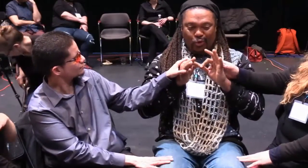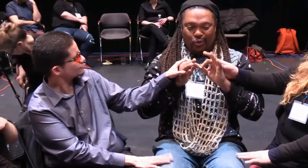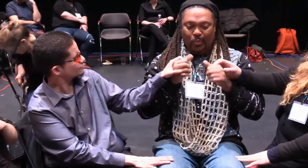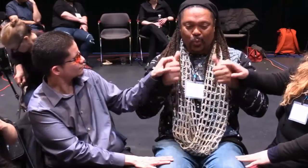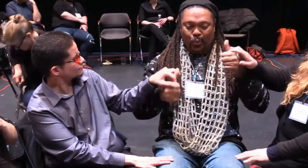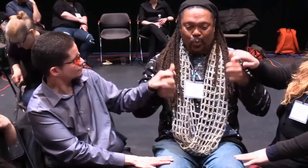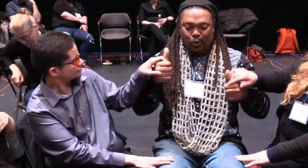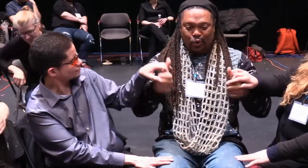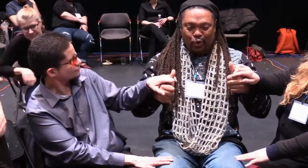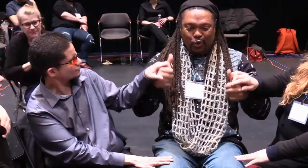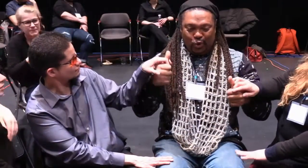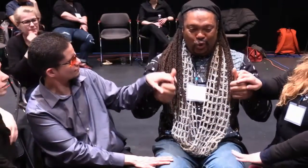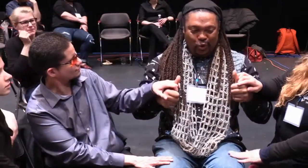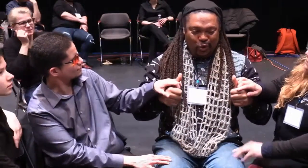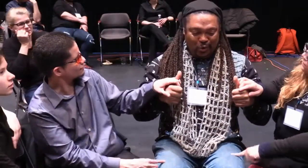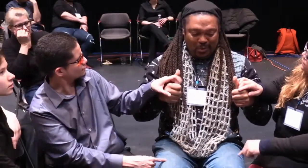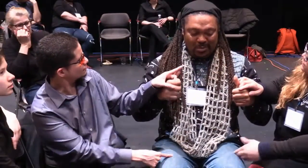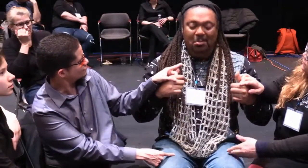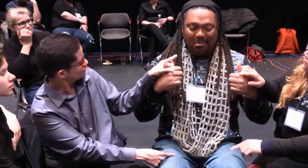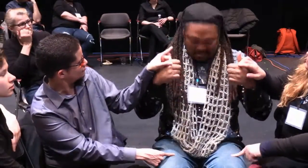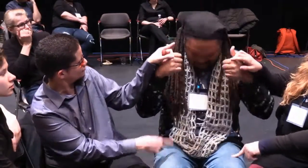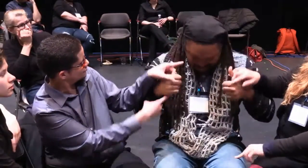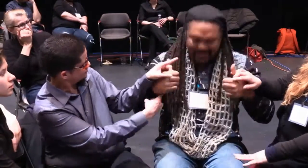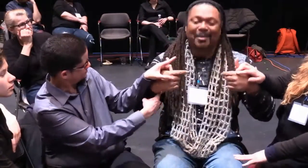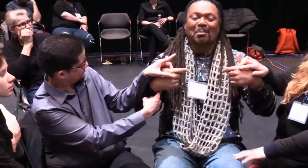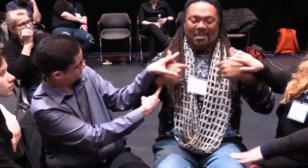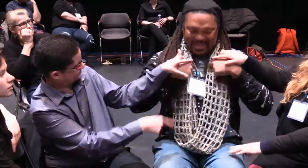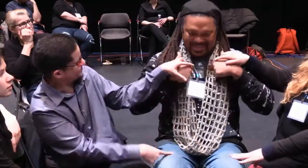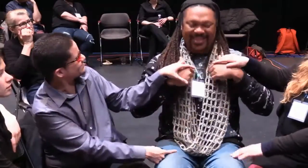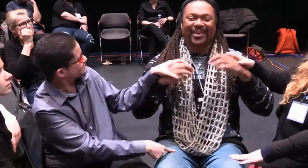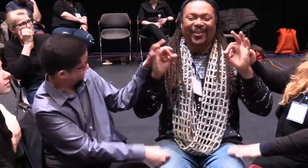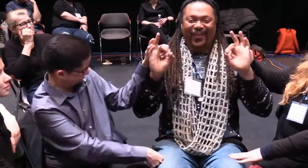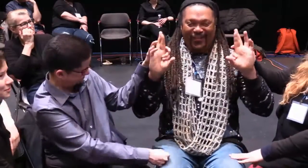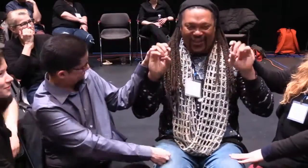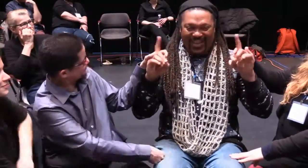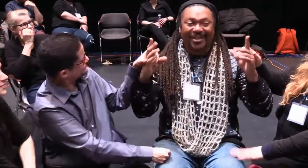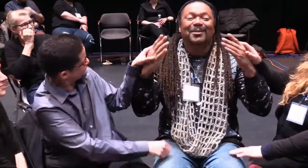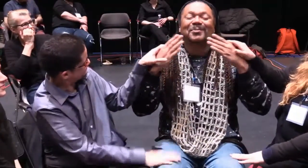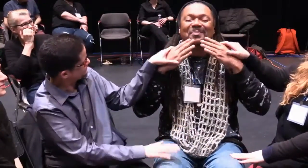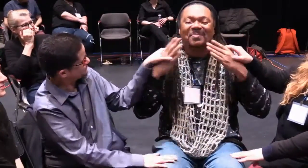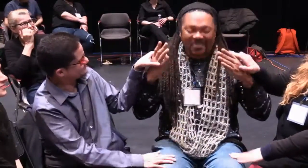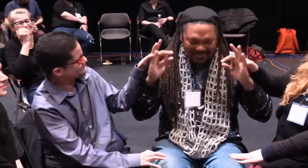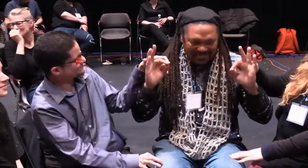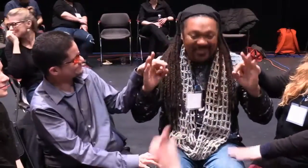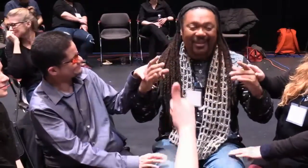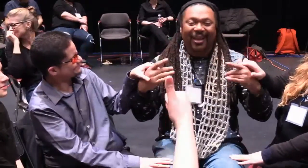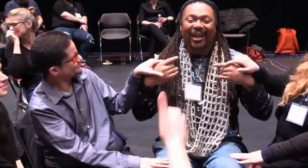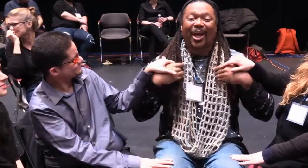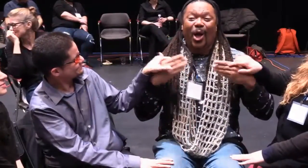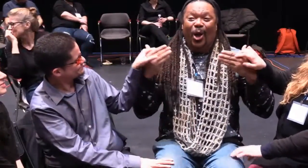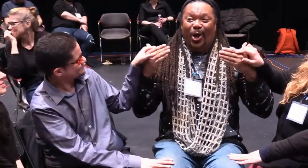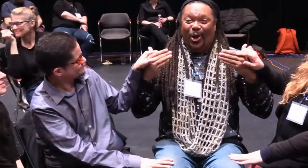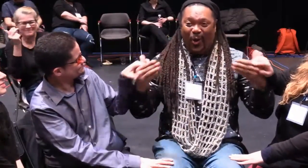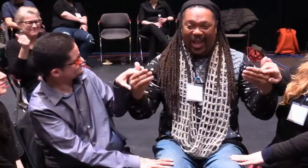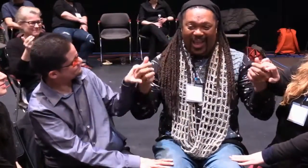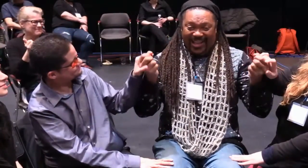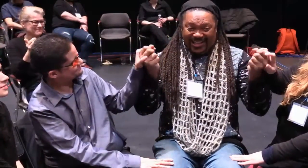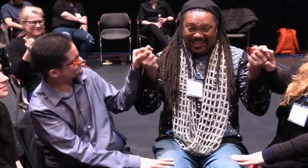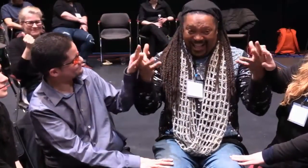I could stay here or you could have interpretation. Would you like me to stay? You're doing great. Seems I'm